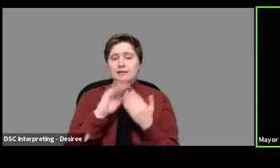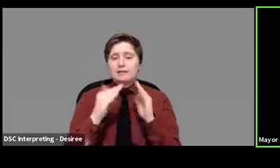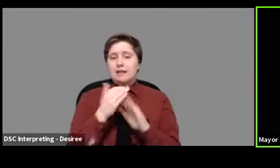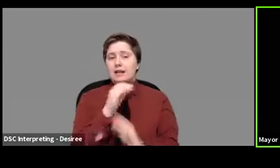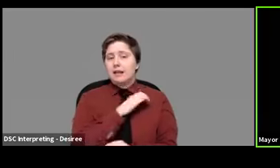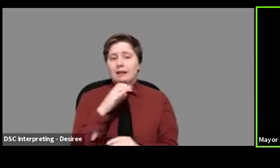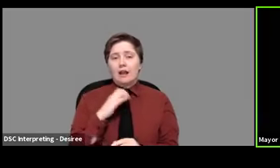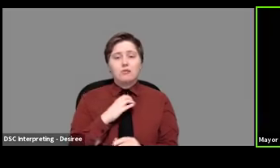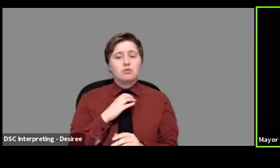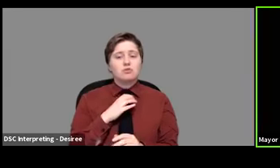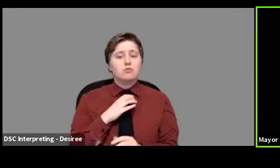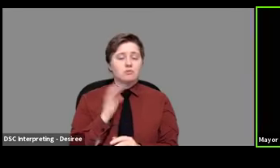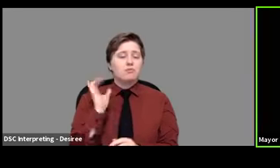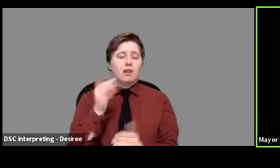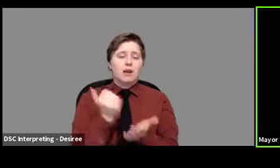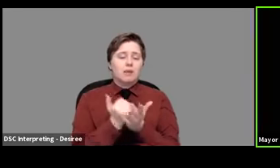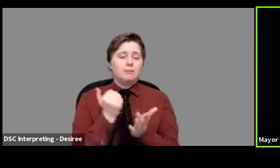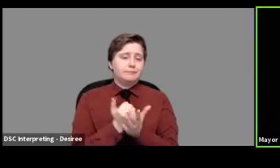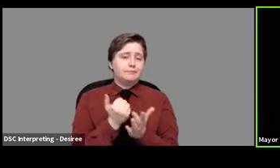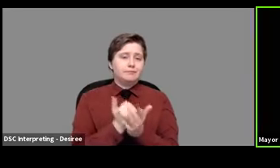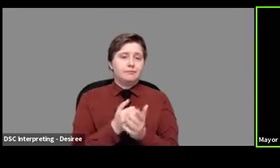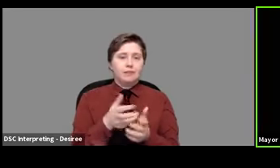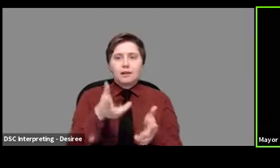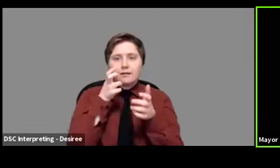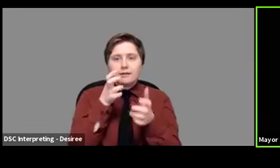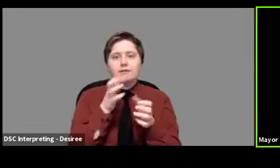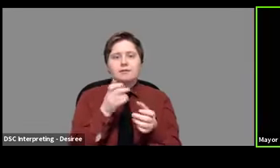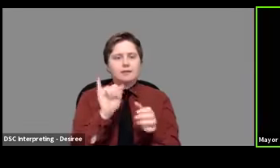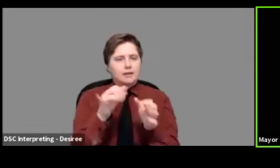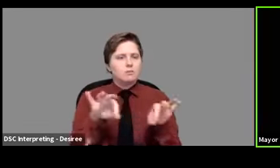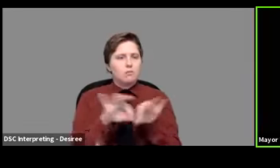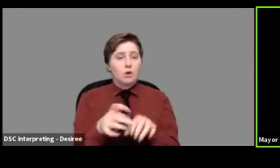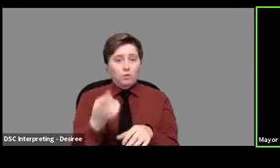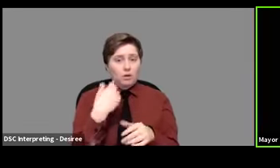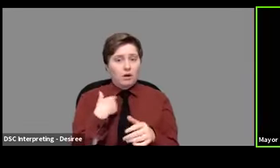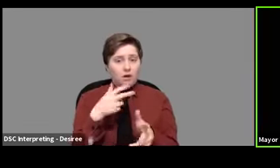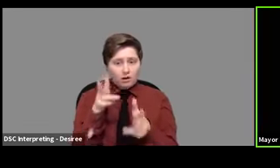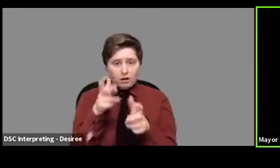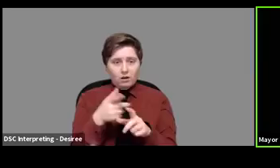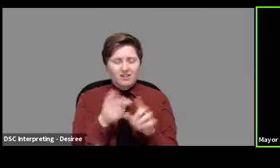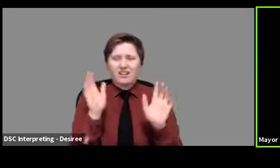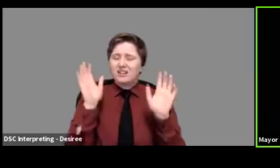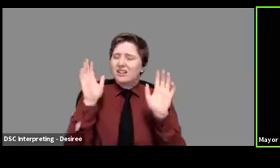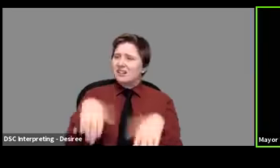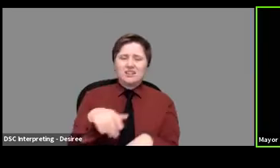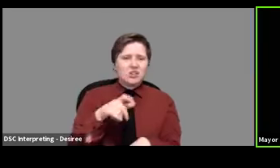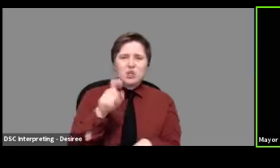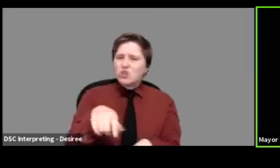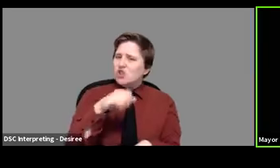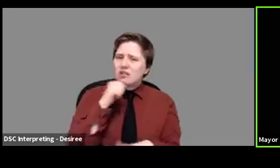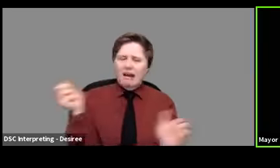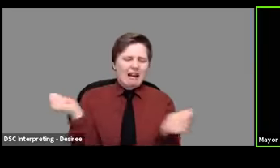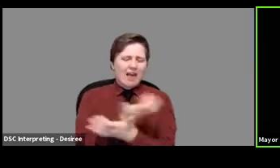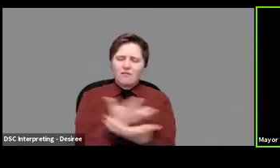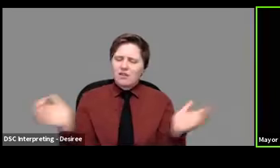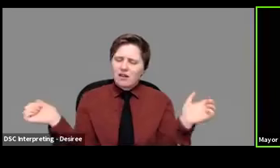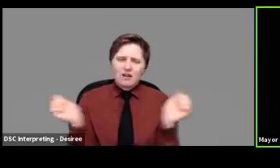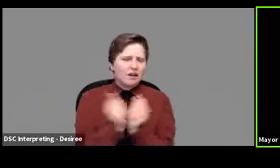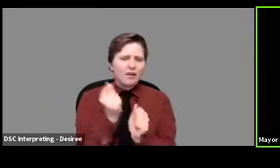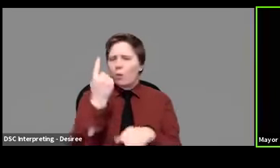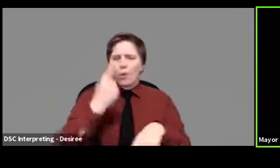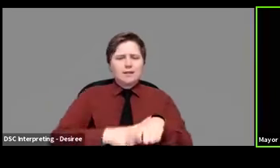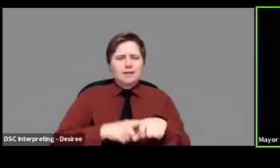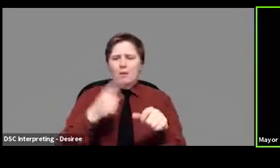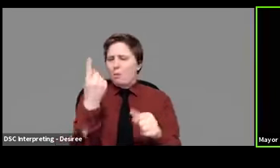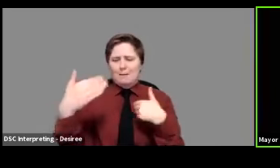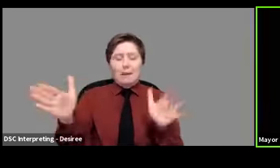I think would be very helpful. Listening is important. One of the things, again, one of things I heard from the campaign is, ah, you shouldn't have mushed everything together. You shouldn't have put it all